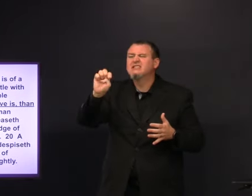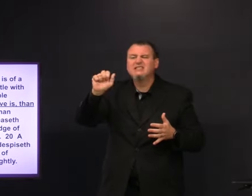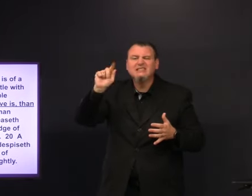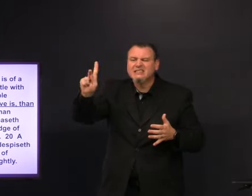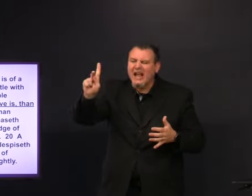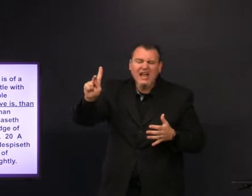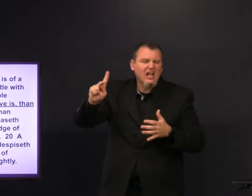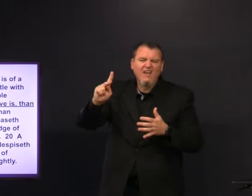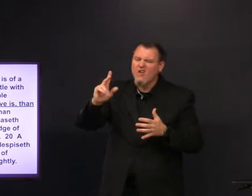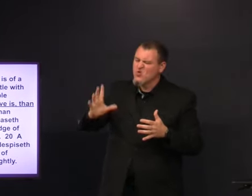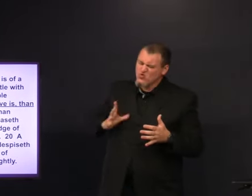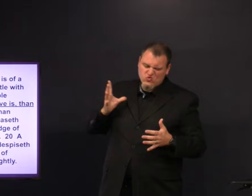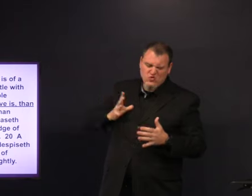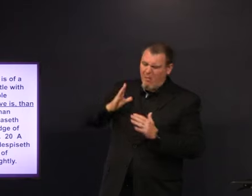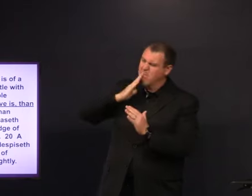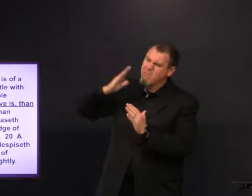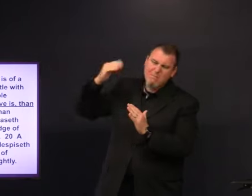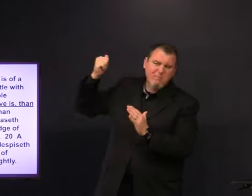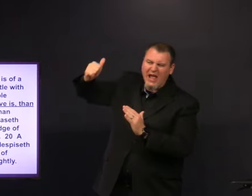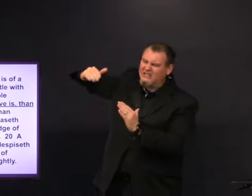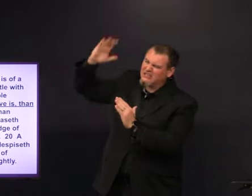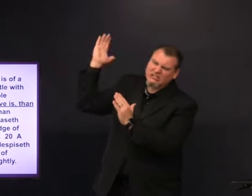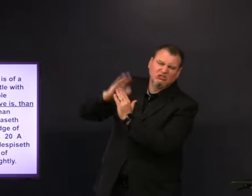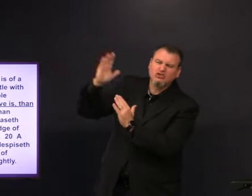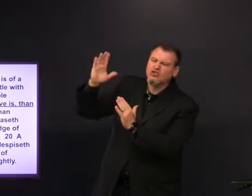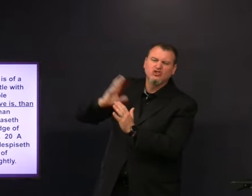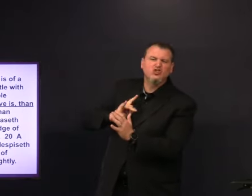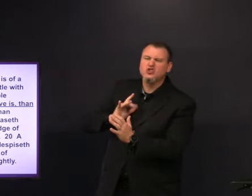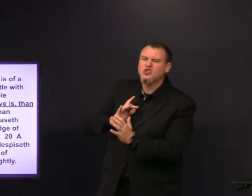steak fancy steak the top